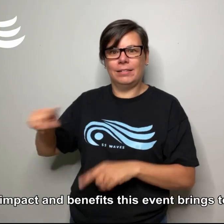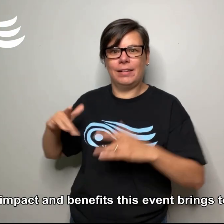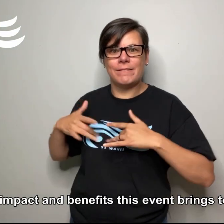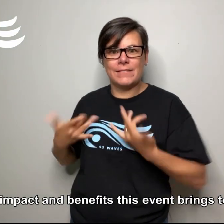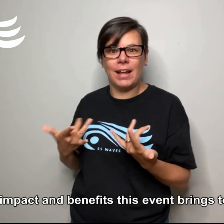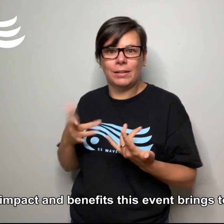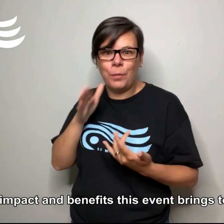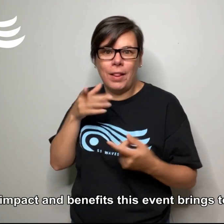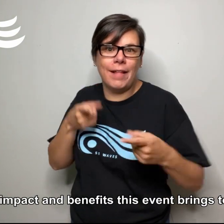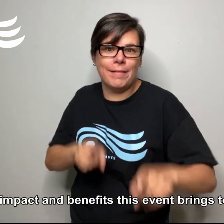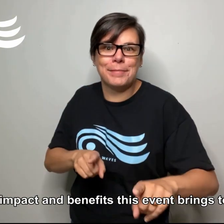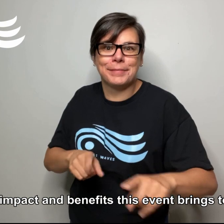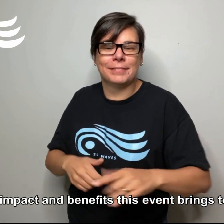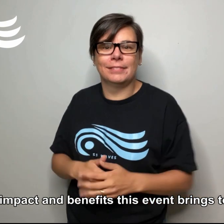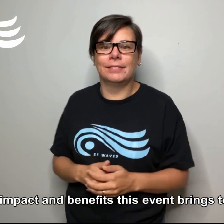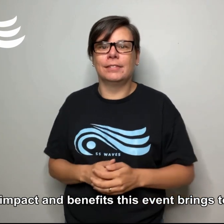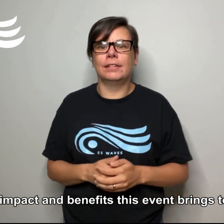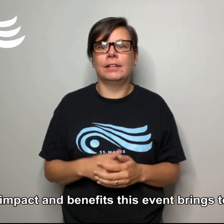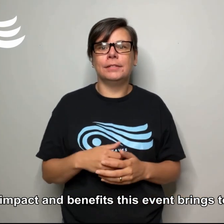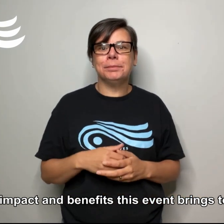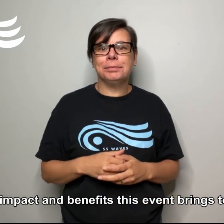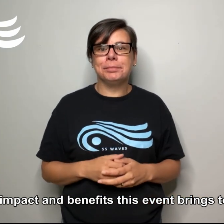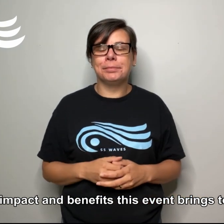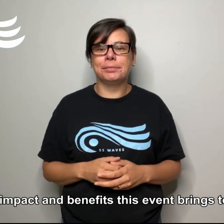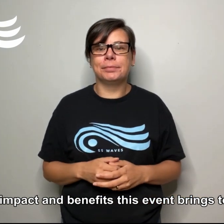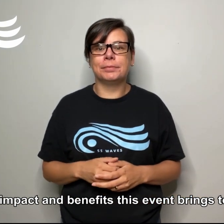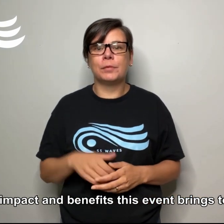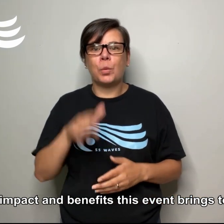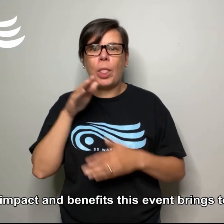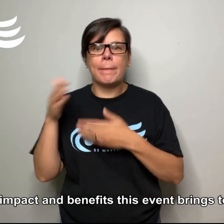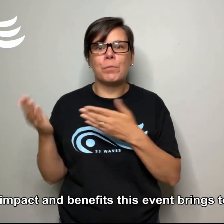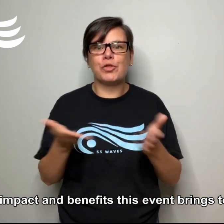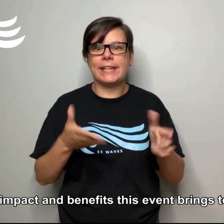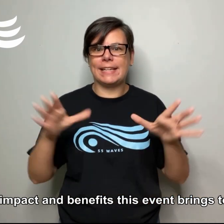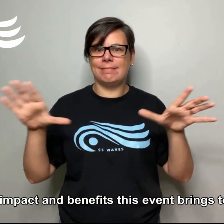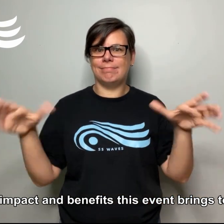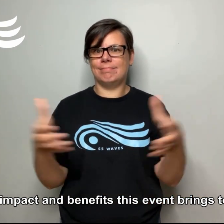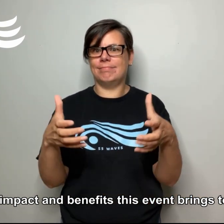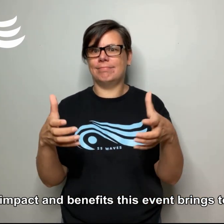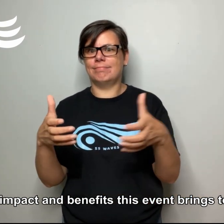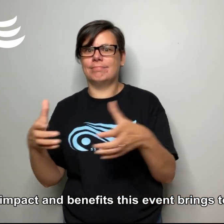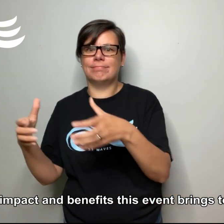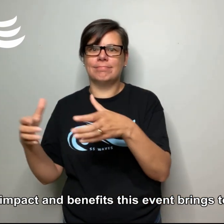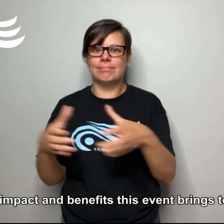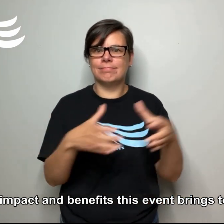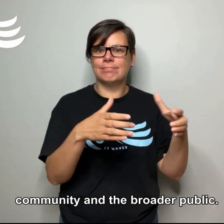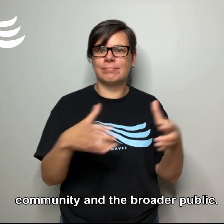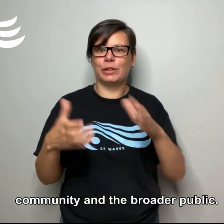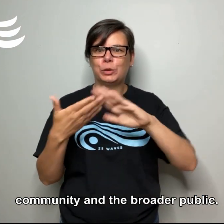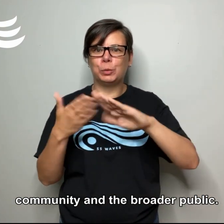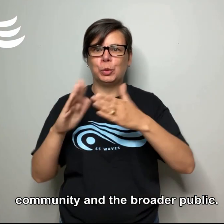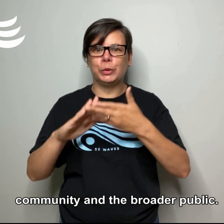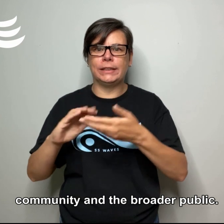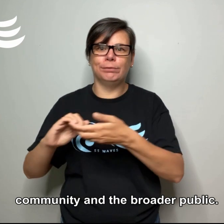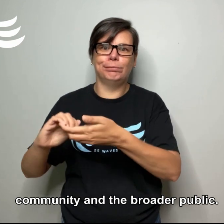this event will bring to our vibrant community and